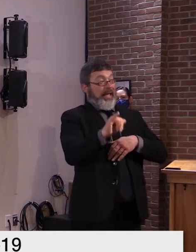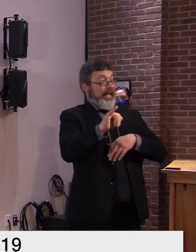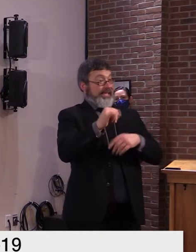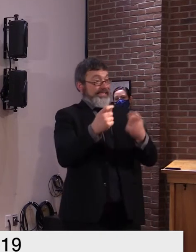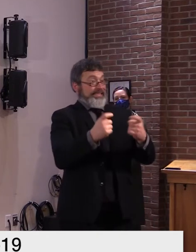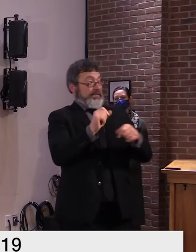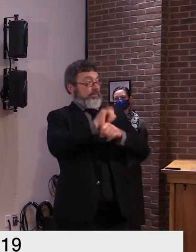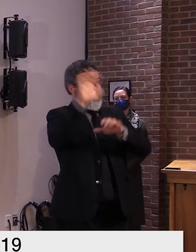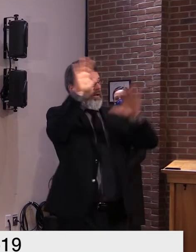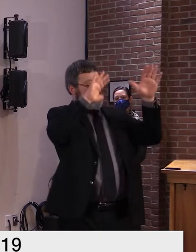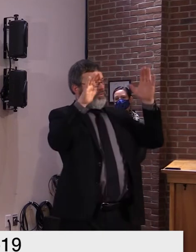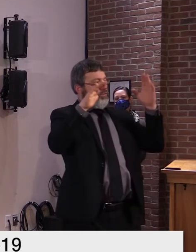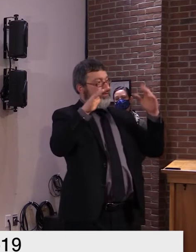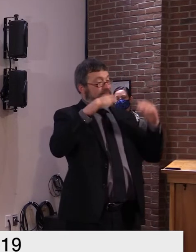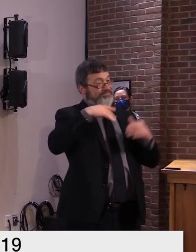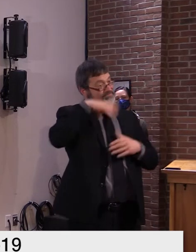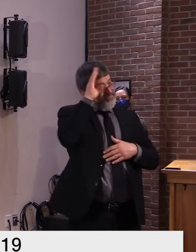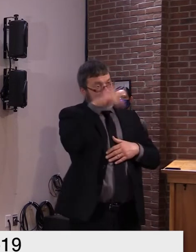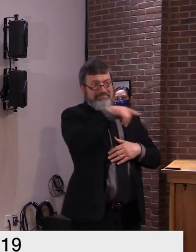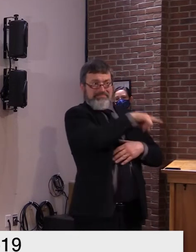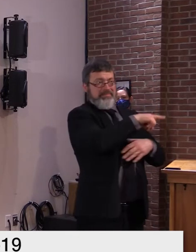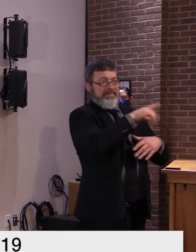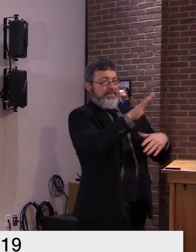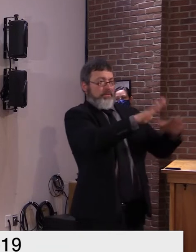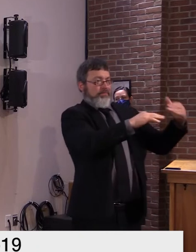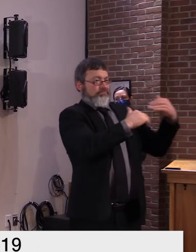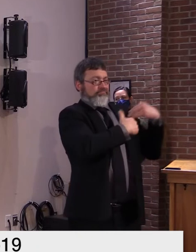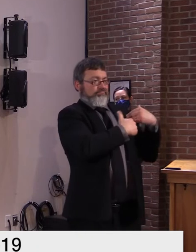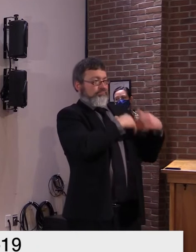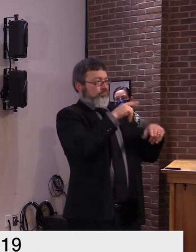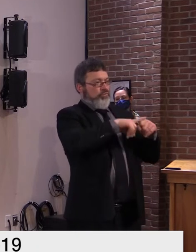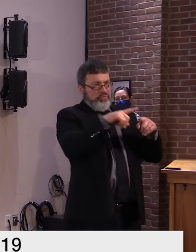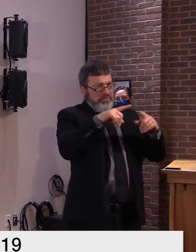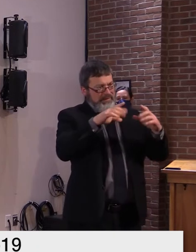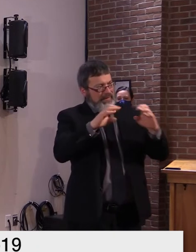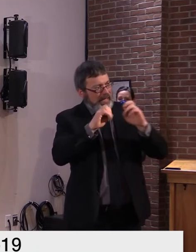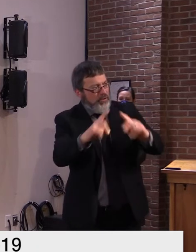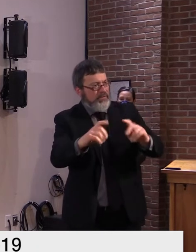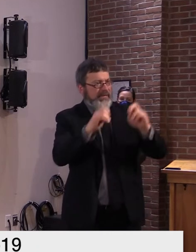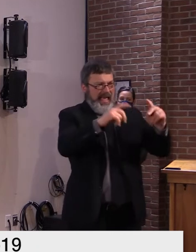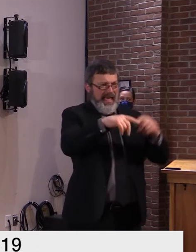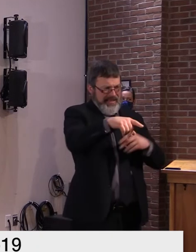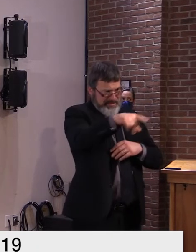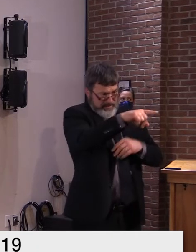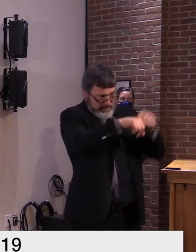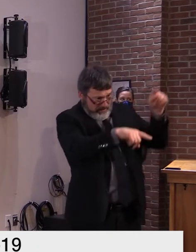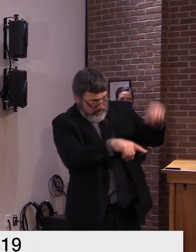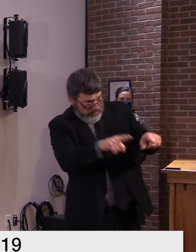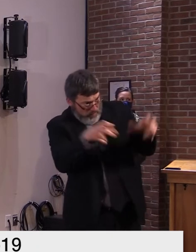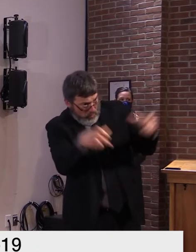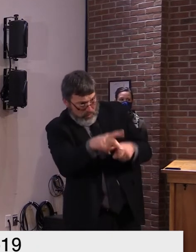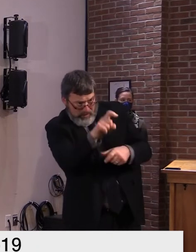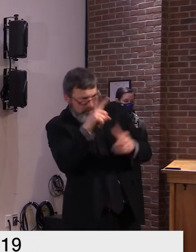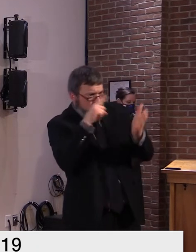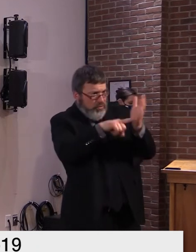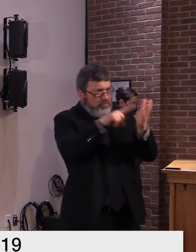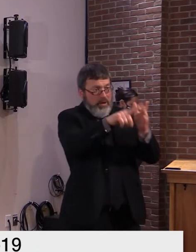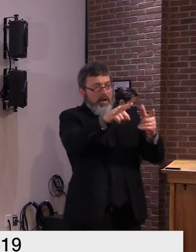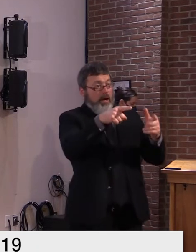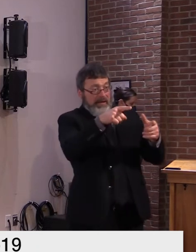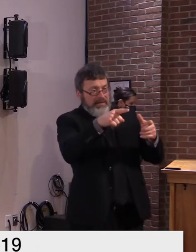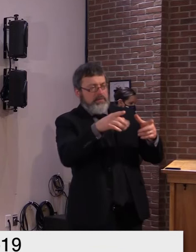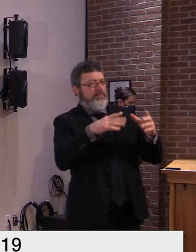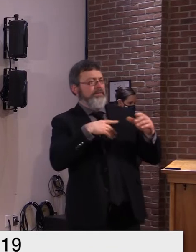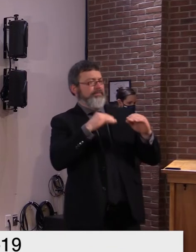on the need to to carry out a quarantine before they come to vermont get the slope we have signs that the governor has talked